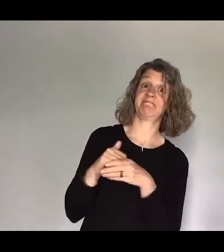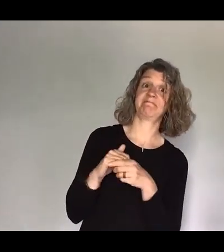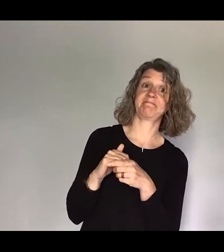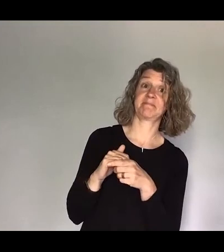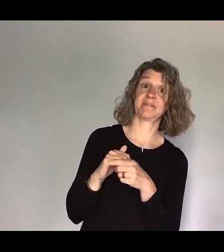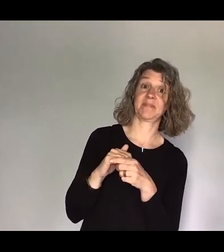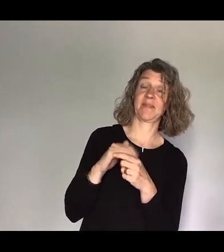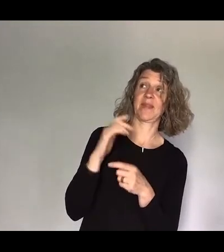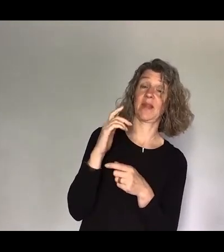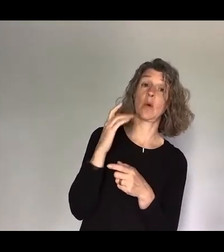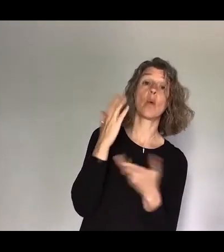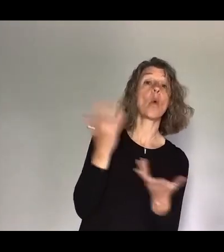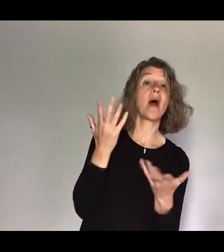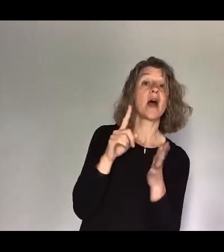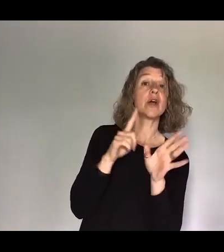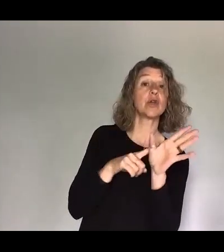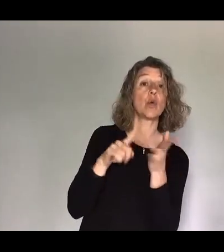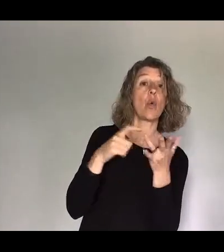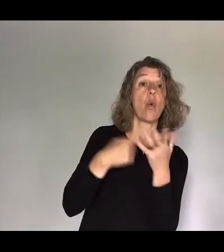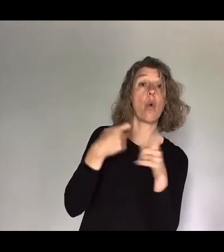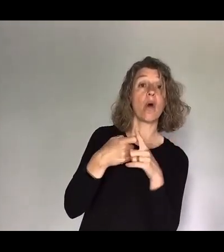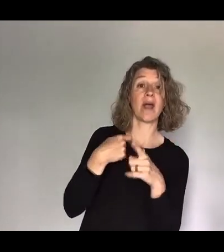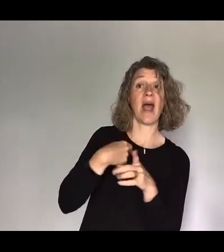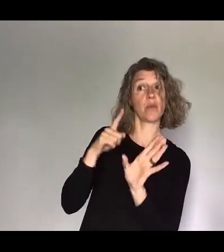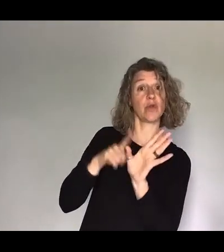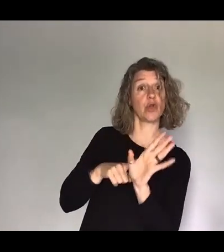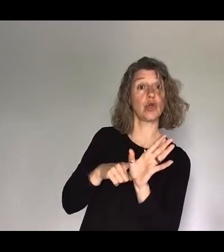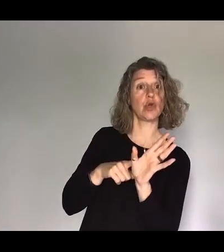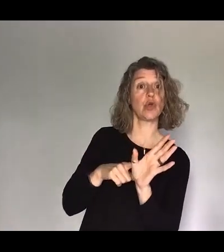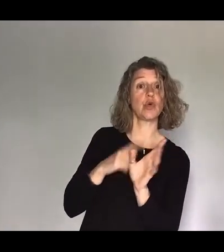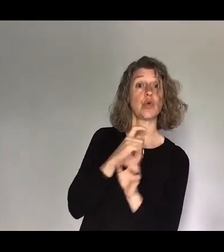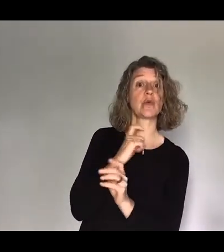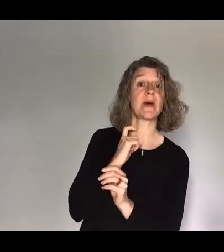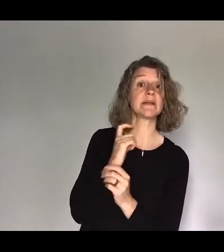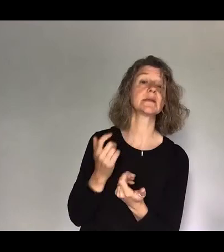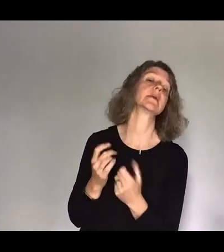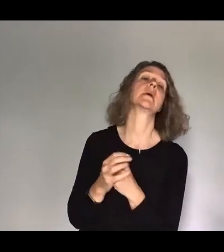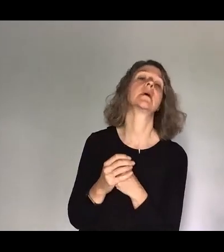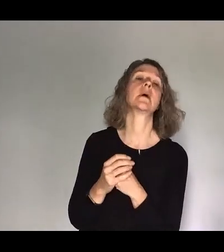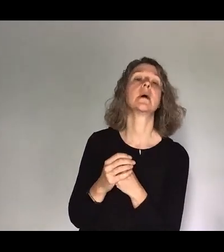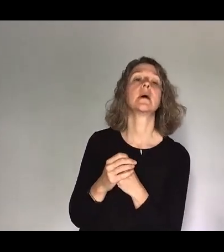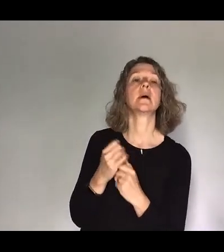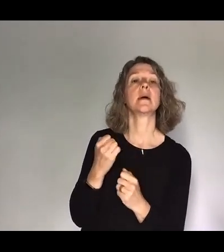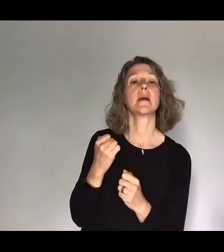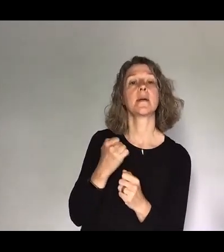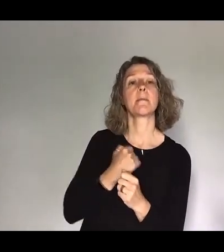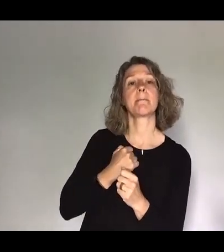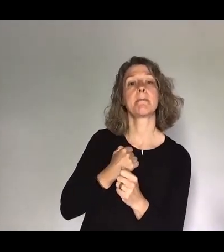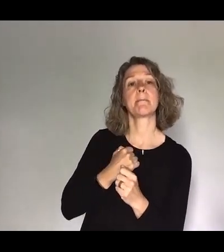York. And my job there, was the youth... They called it parish assistant scheme. I was youth parish assistant. And my paid job alongside it was the cleaner.